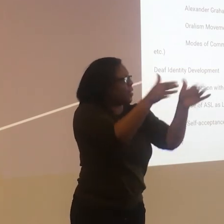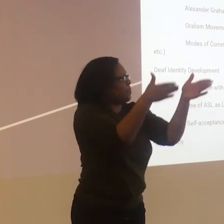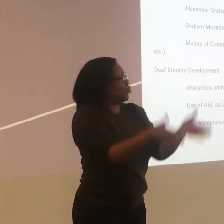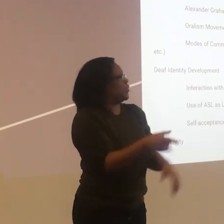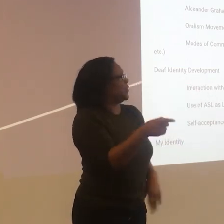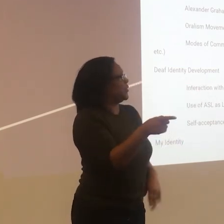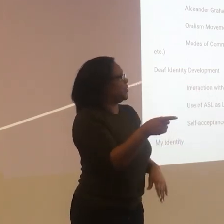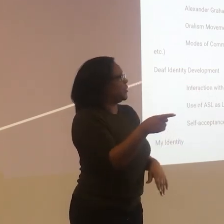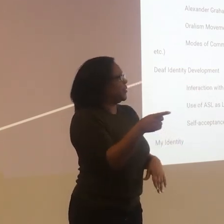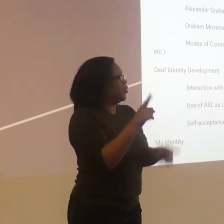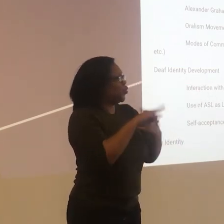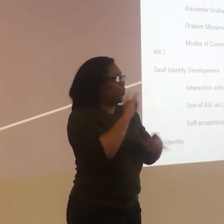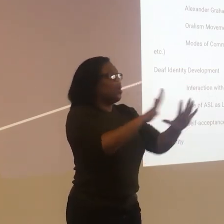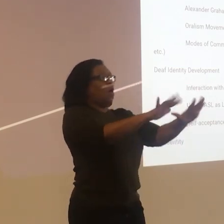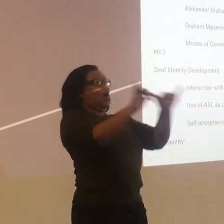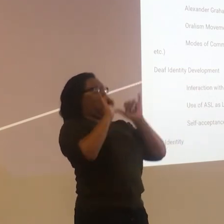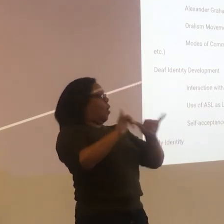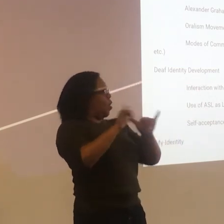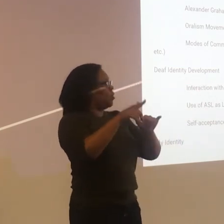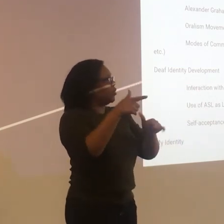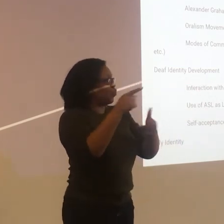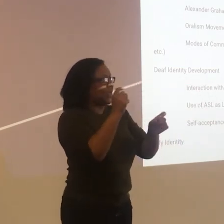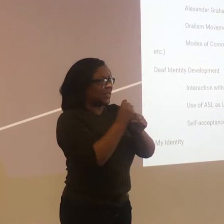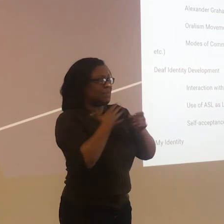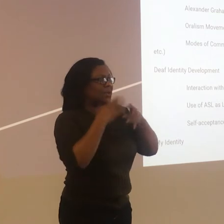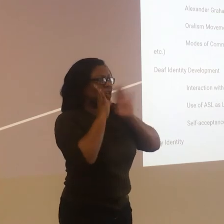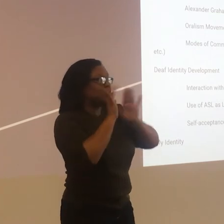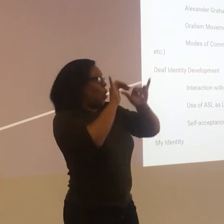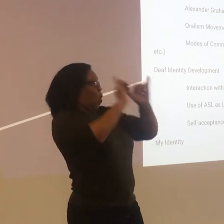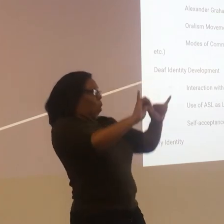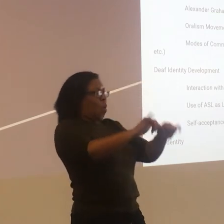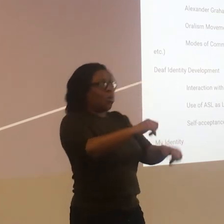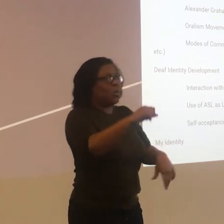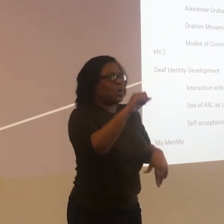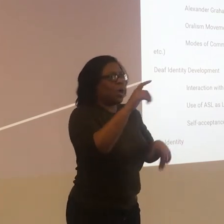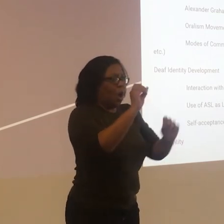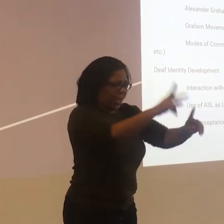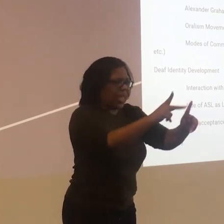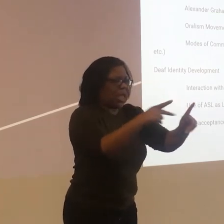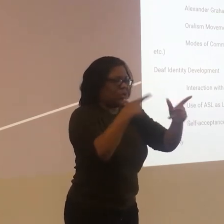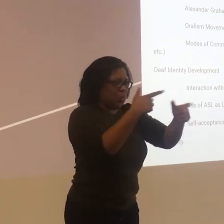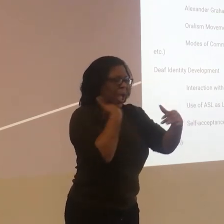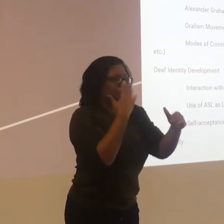lifetimes, to get through to a person. Until they recognize that there's a need.